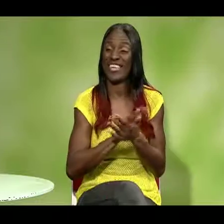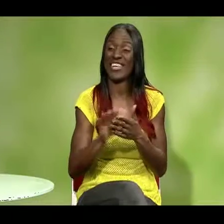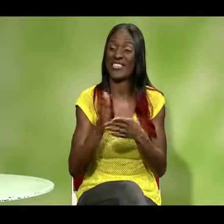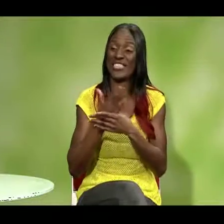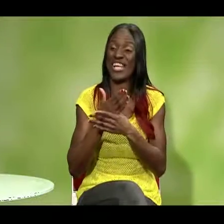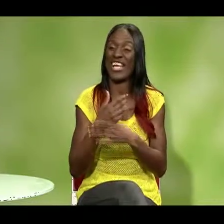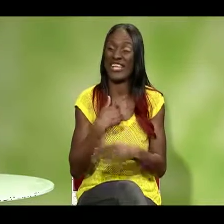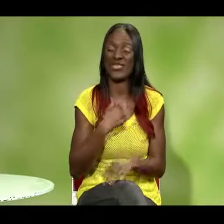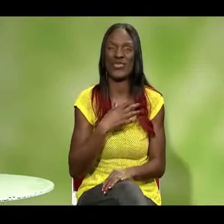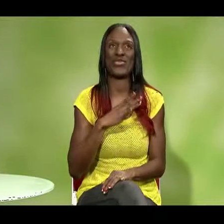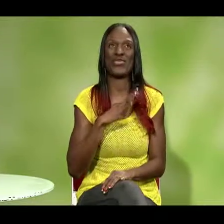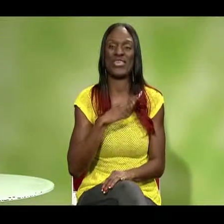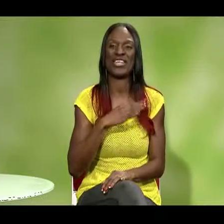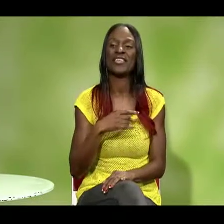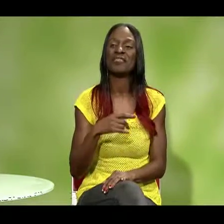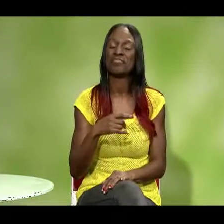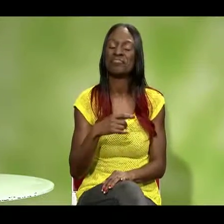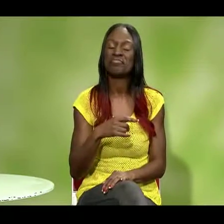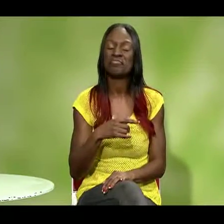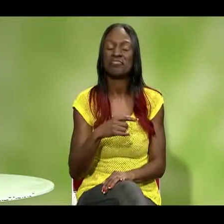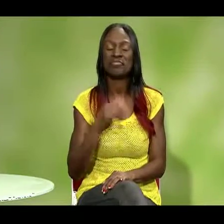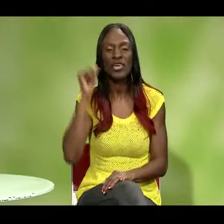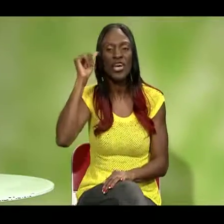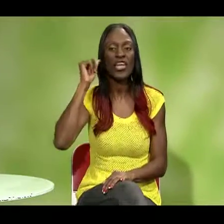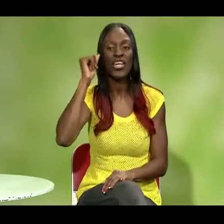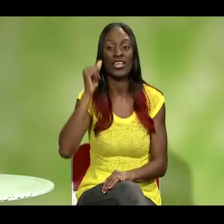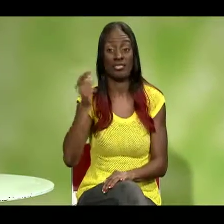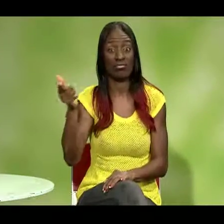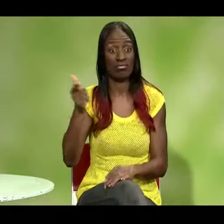Well, that's great. Thanks for sharing all of that with us. It's very interesting.